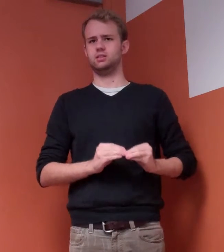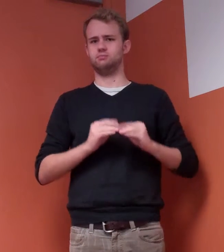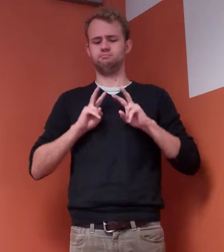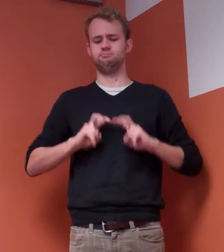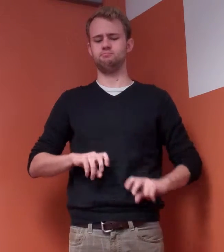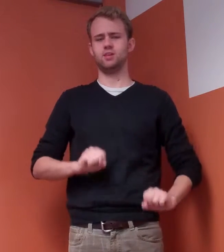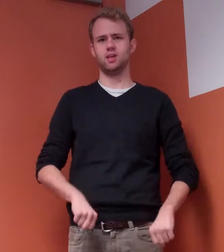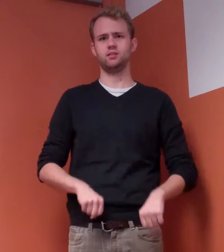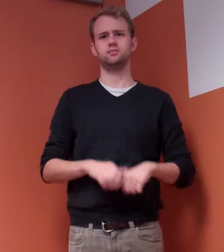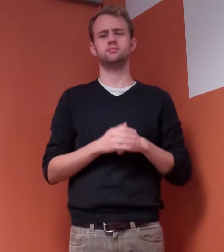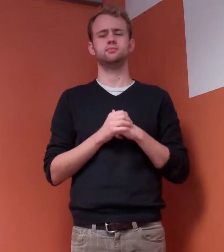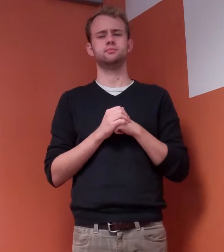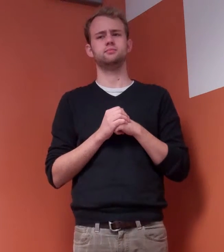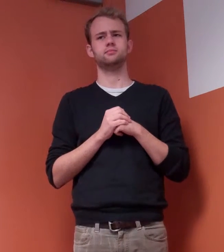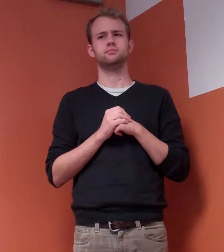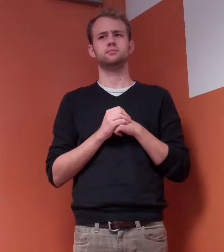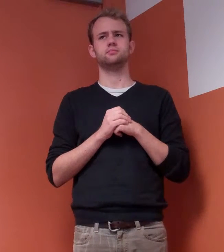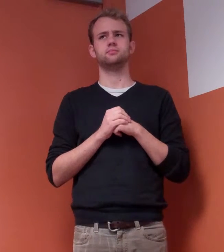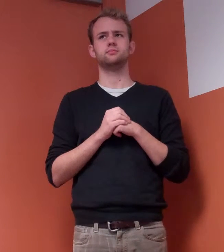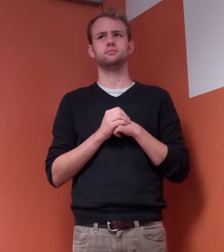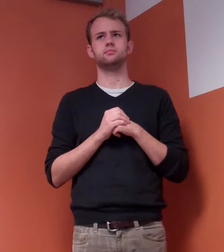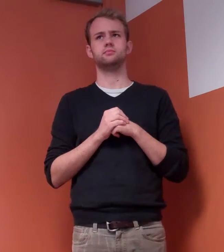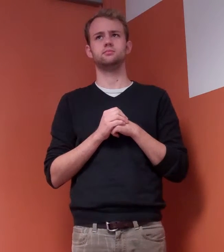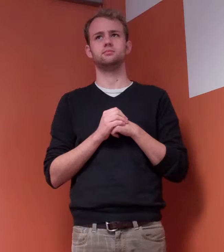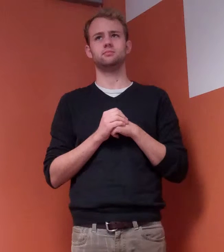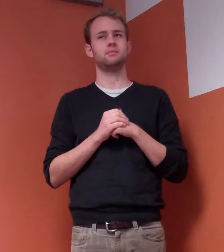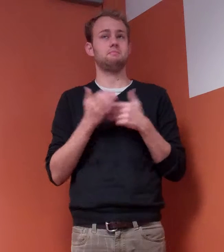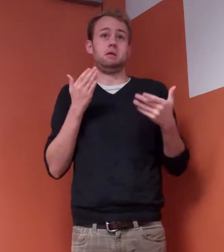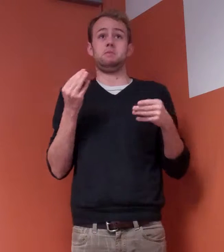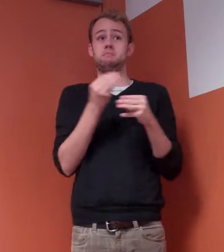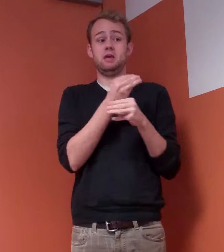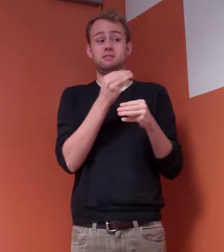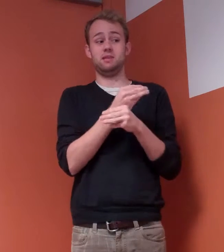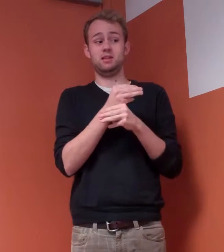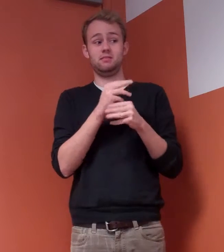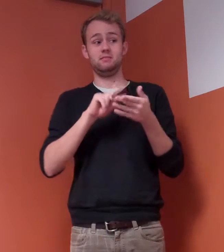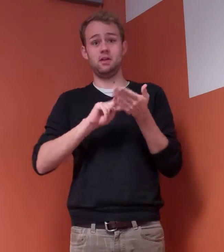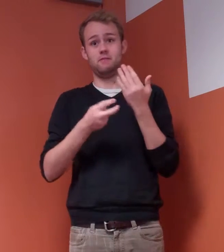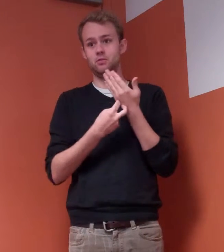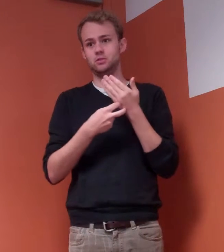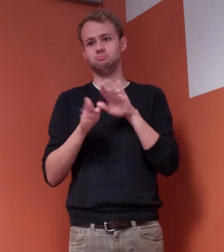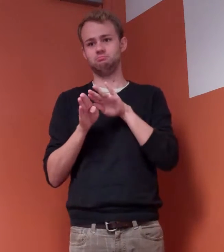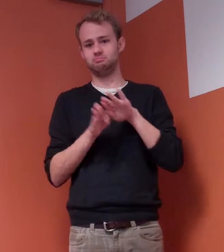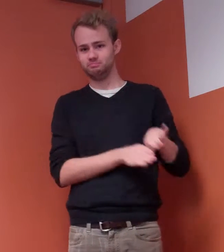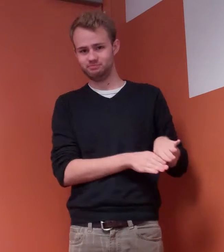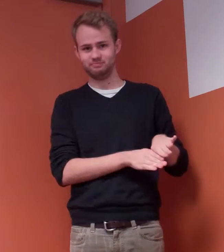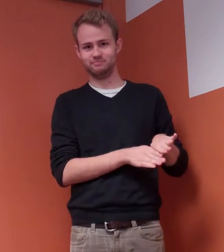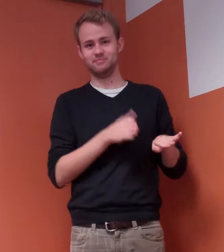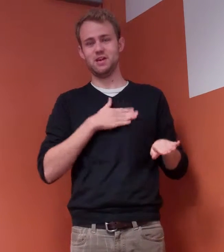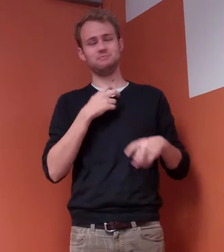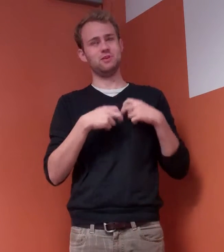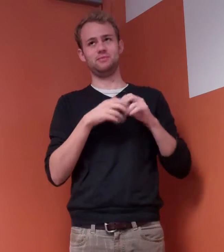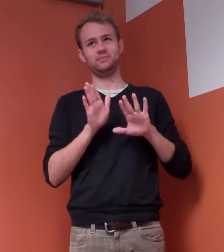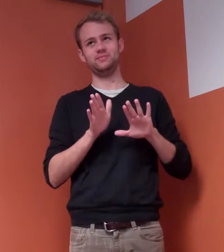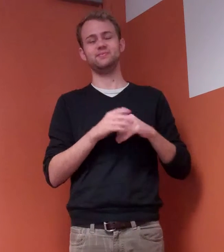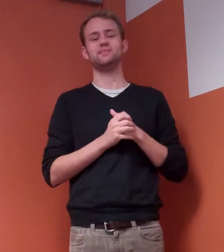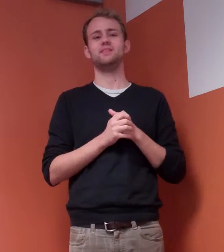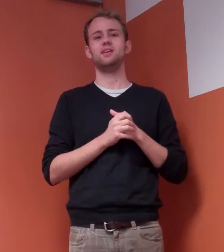Maybe I should just stay away from mathematical metaphors. It just gets me in trouble. But I do have one more to offer up to you. It's